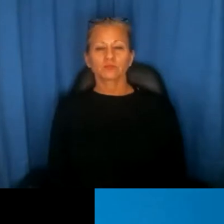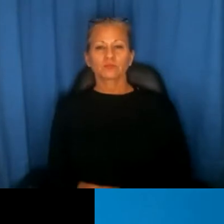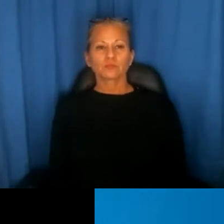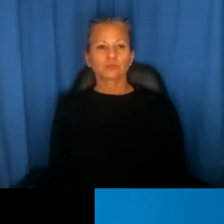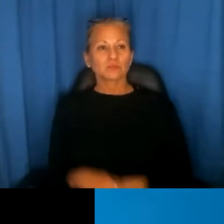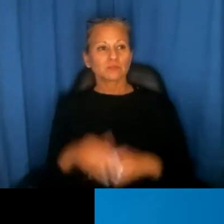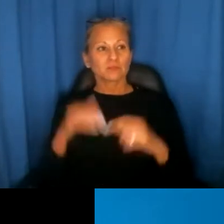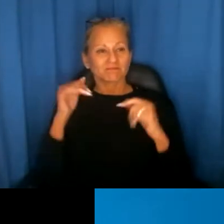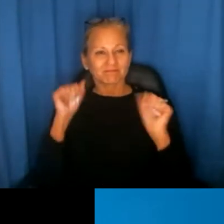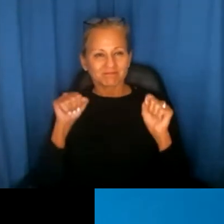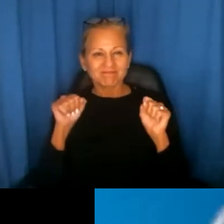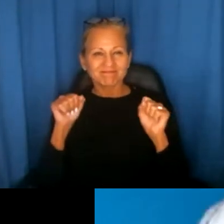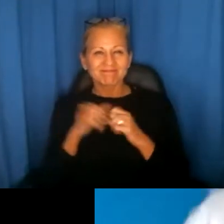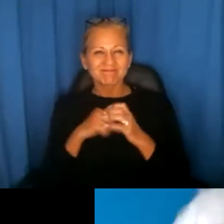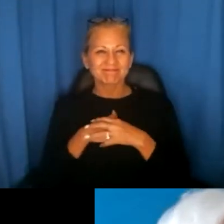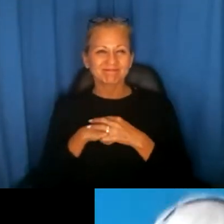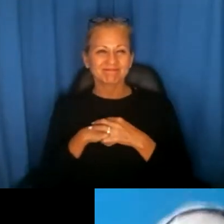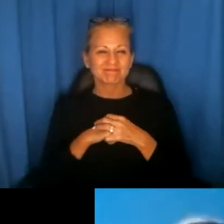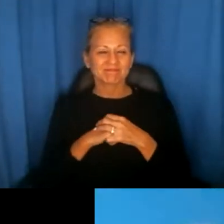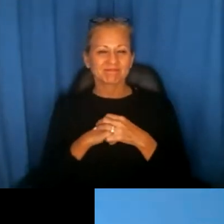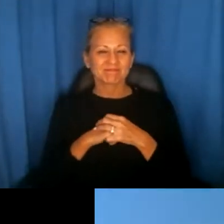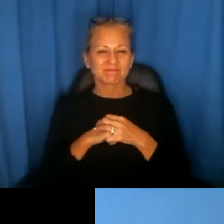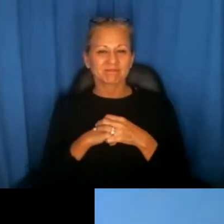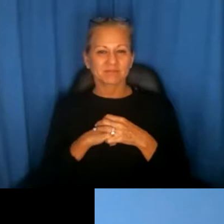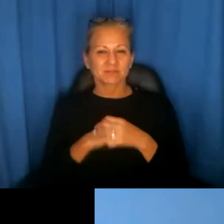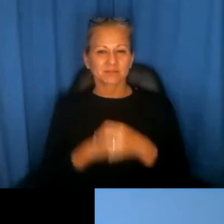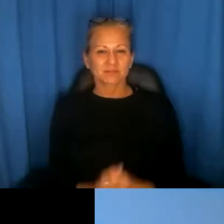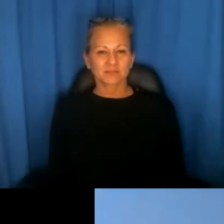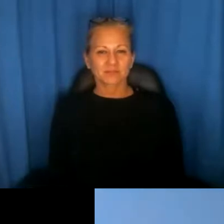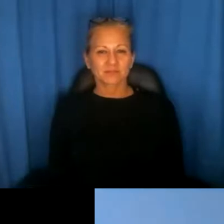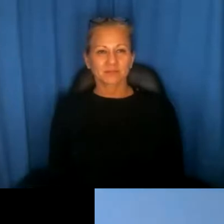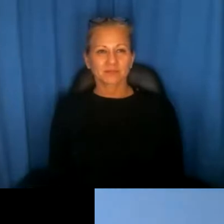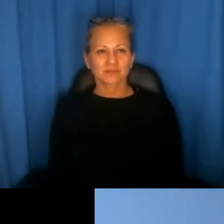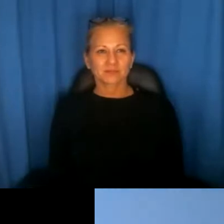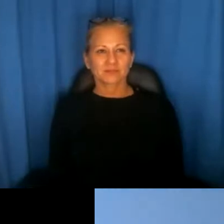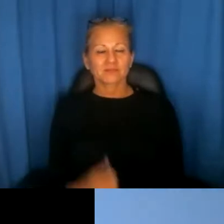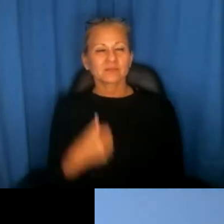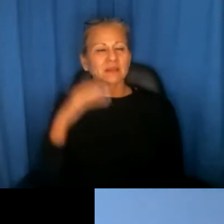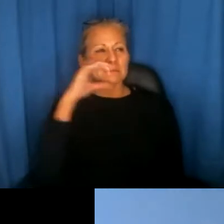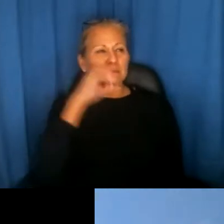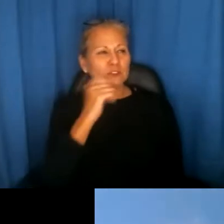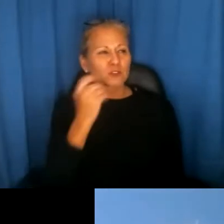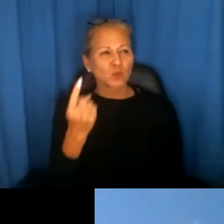Can you hear me now? There you go. Thank you. I didn't hear the question. I'm sorry.